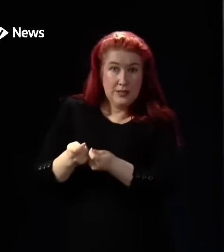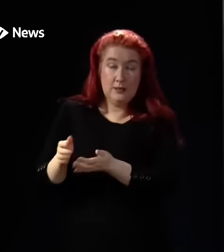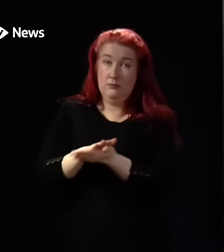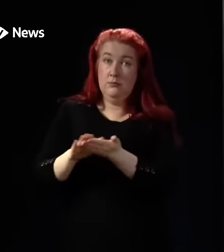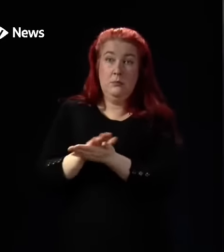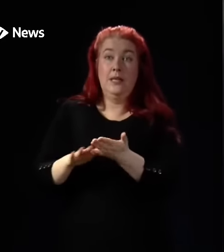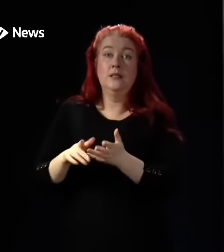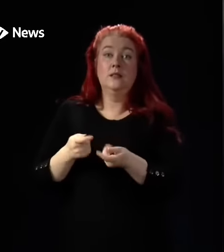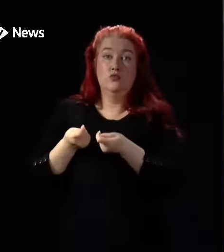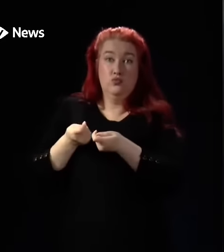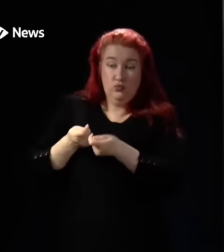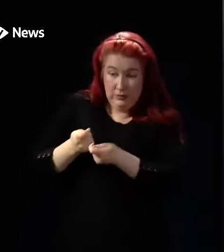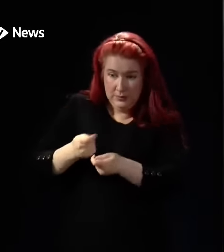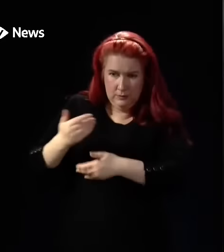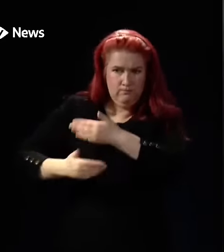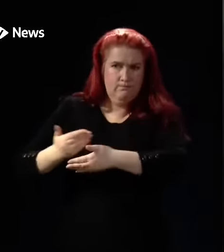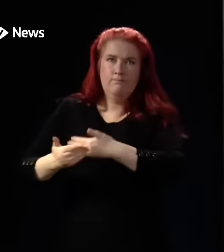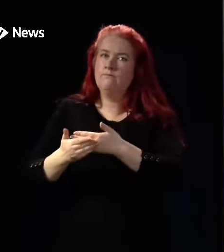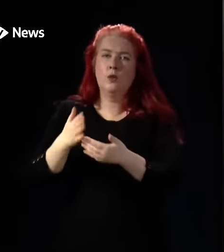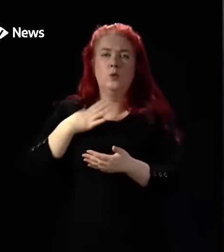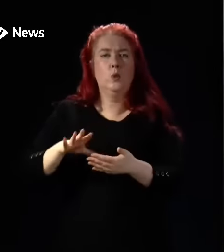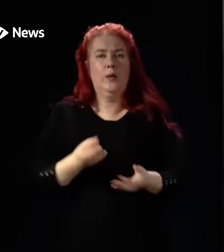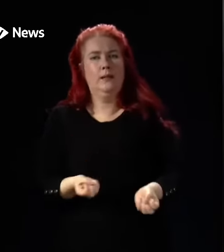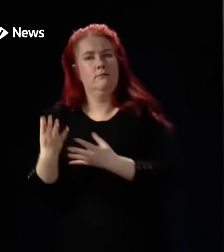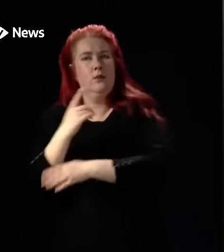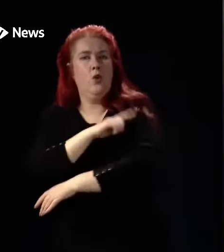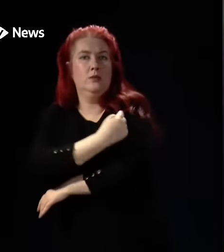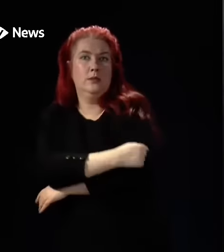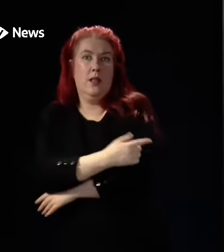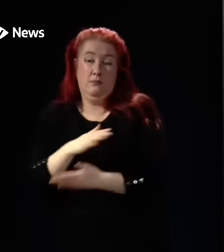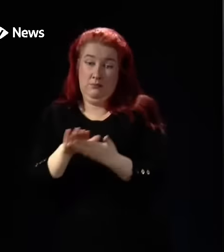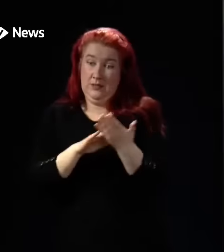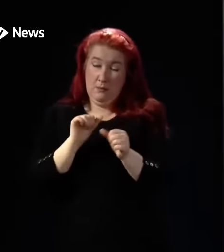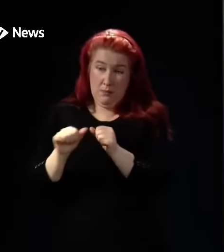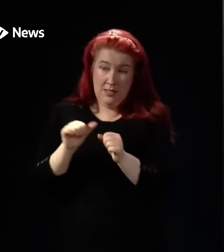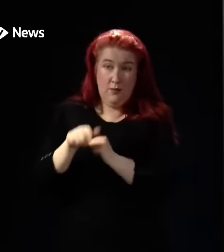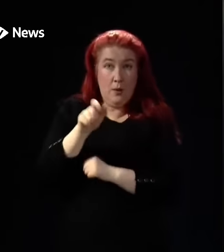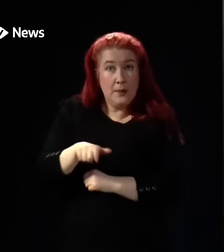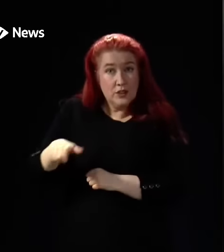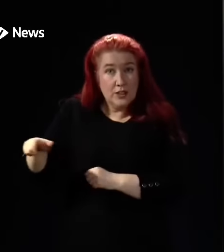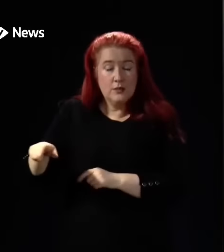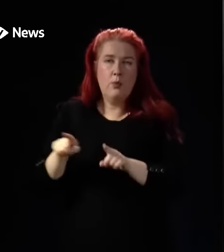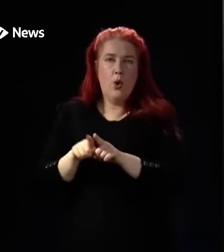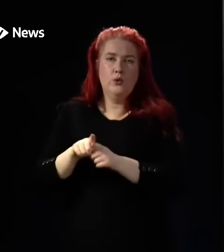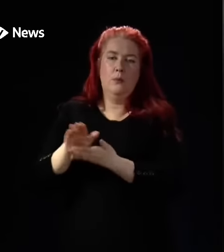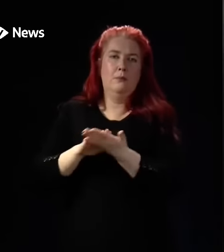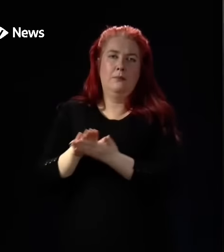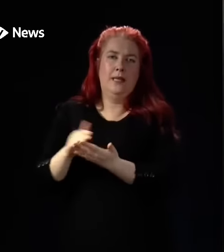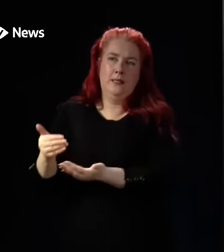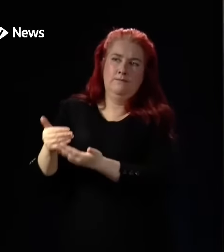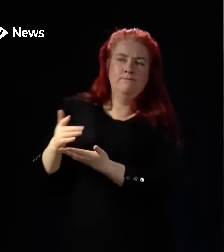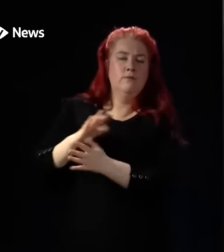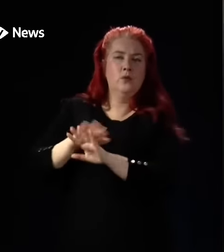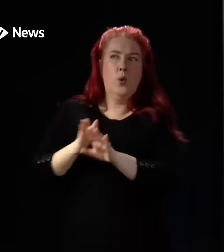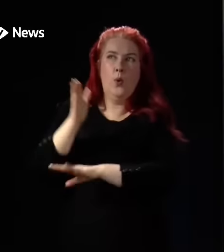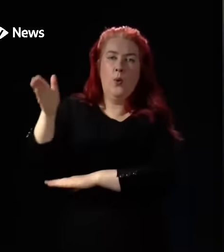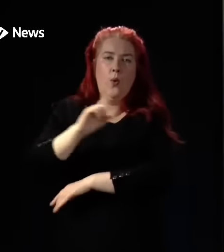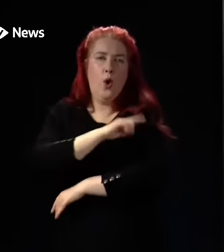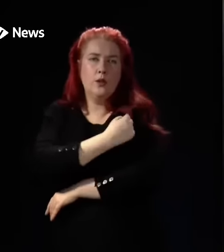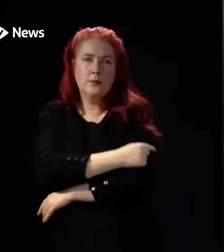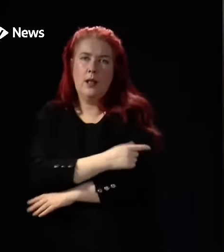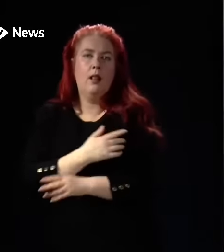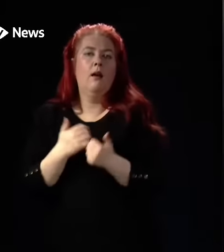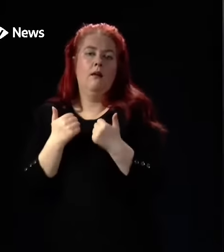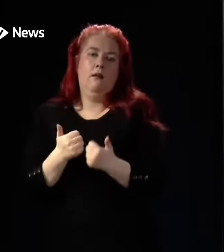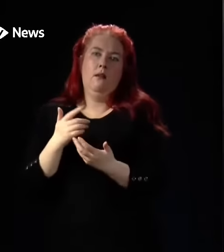every week having to go to hospital. Now that's better for patients but it also helps reduce pressure on hospitals and of course it